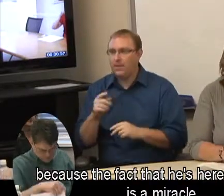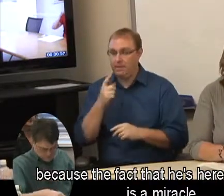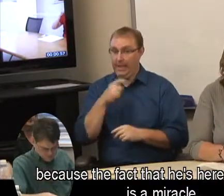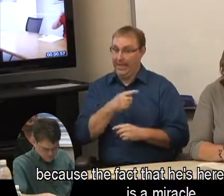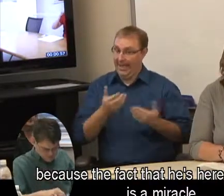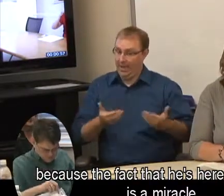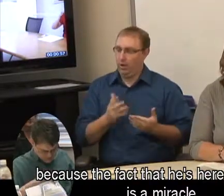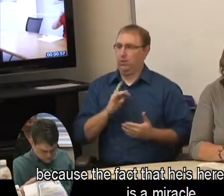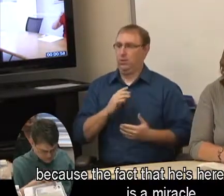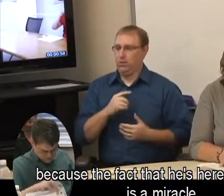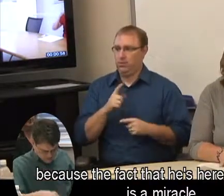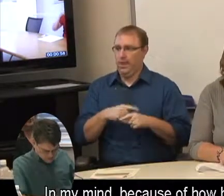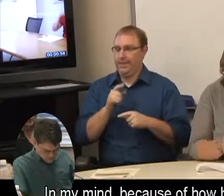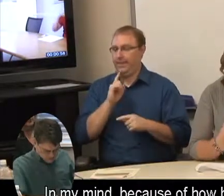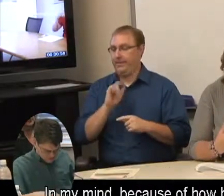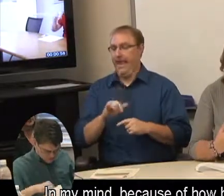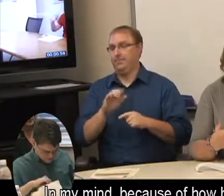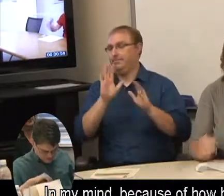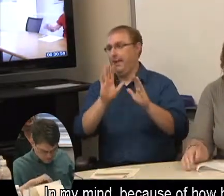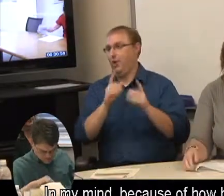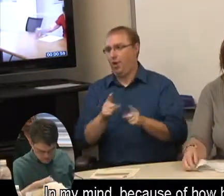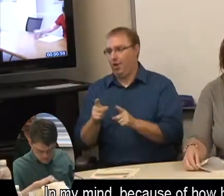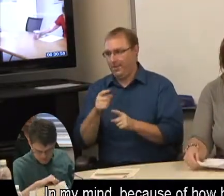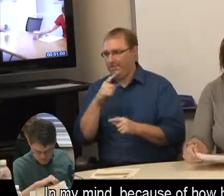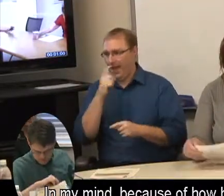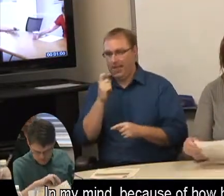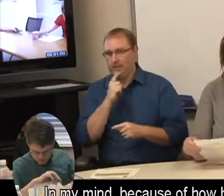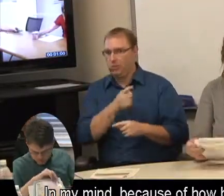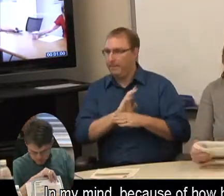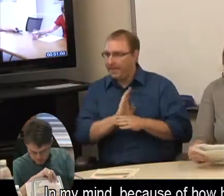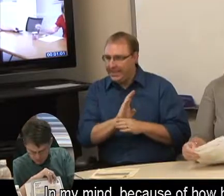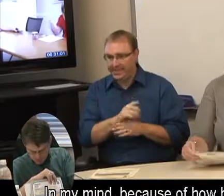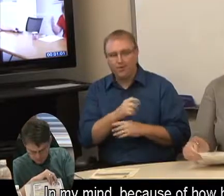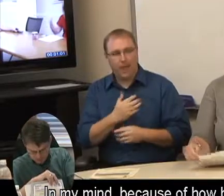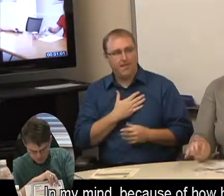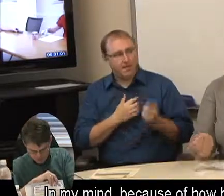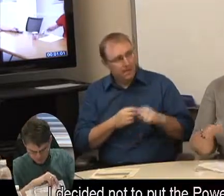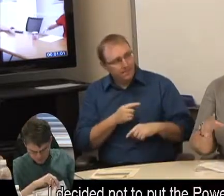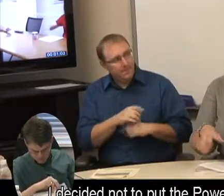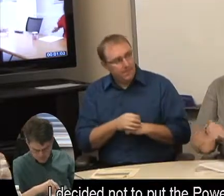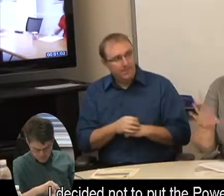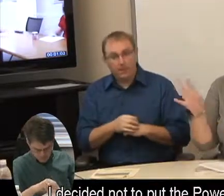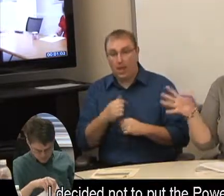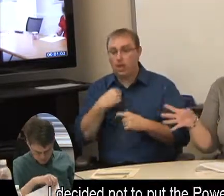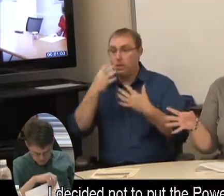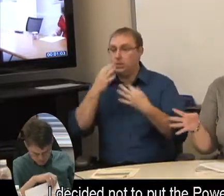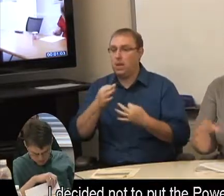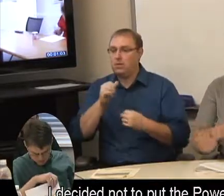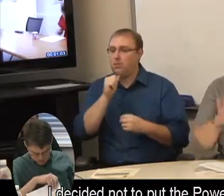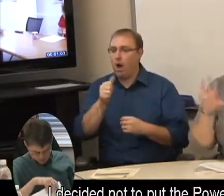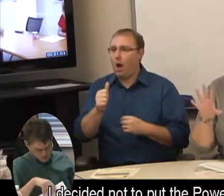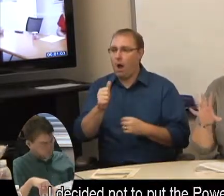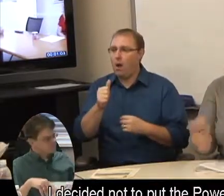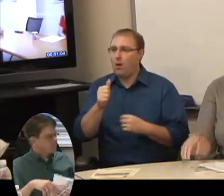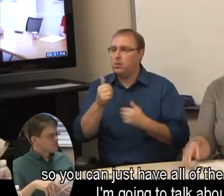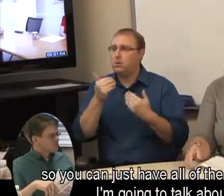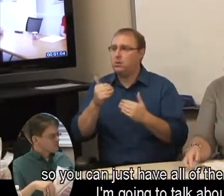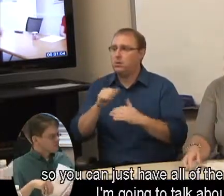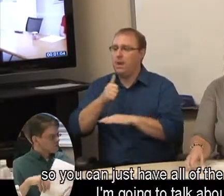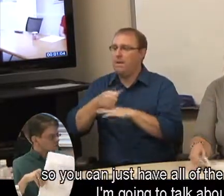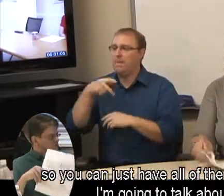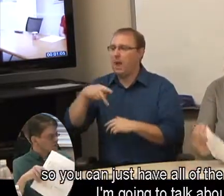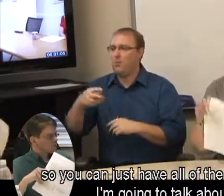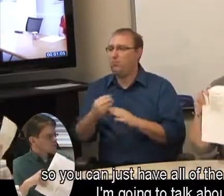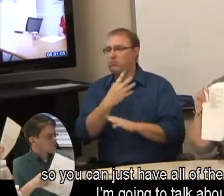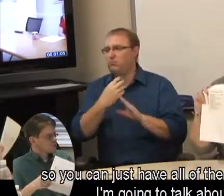he's here sometimes is a miracle, in my mind, because of how busy he is. I decided not to put the PowerPoint up, so